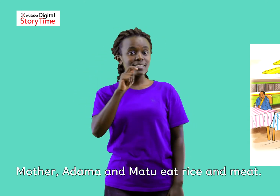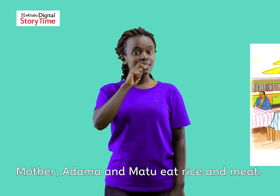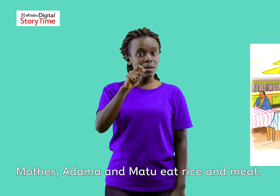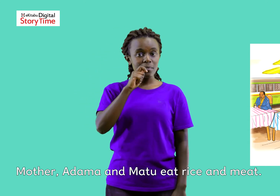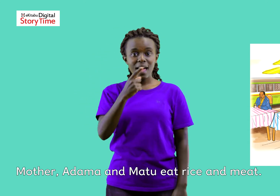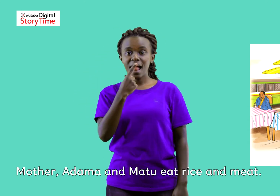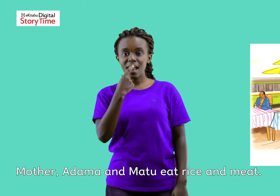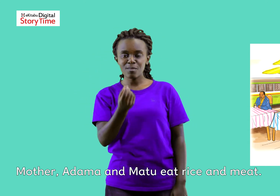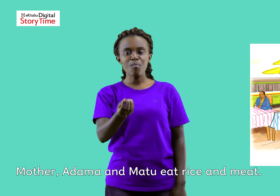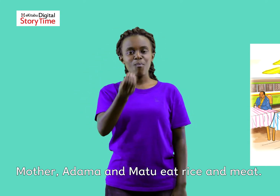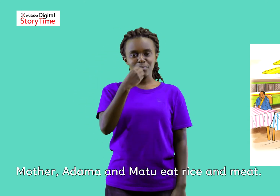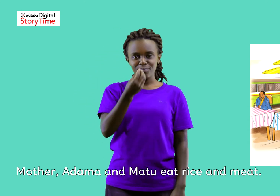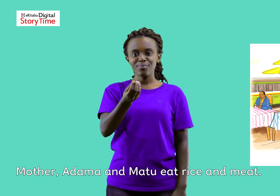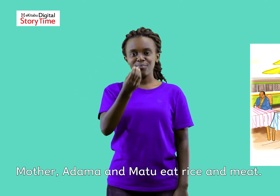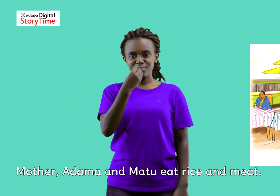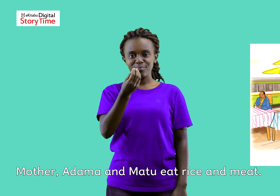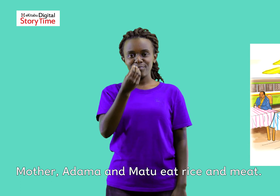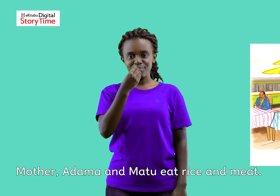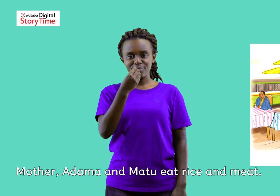Mother, Adama and Matu eat rice and meat.